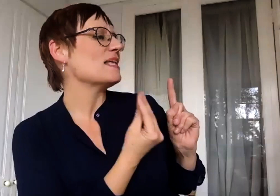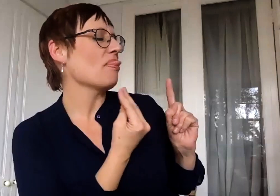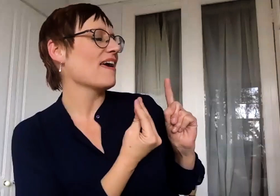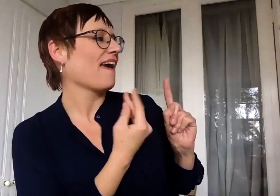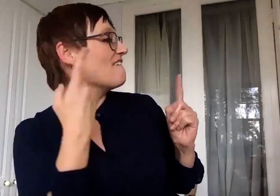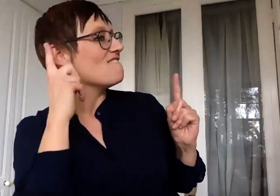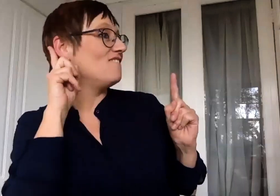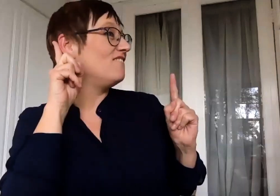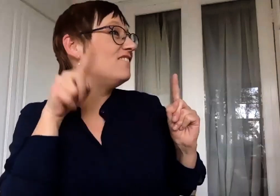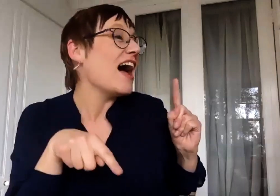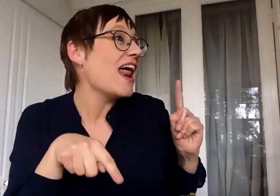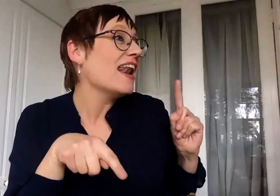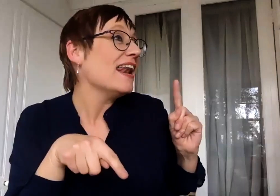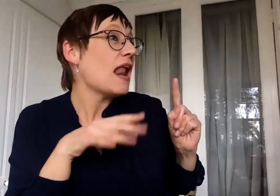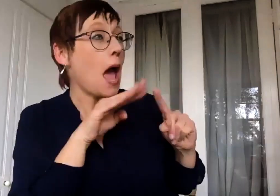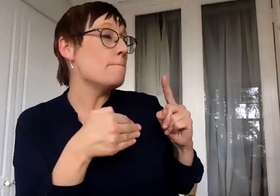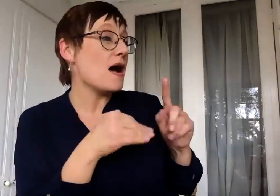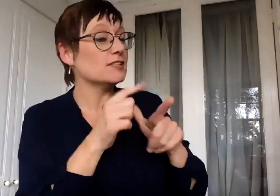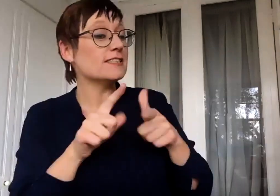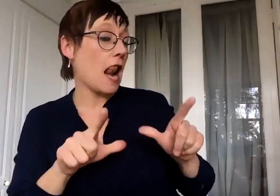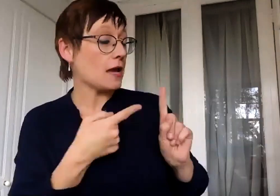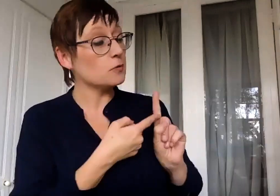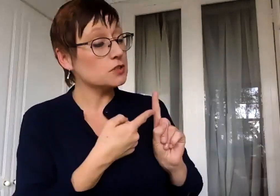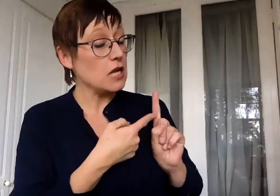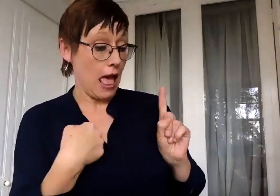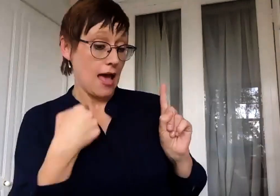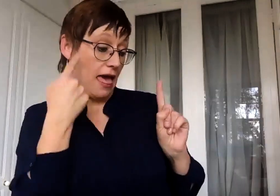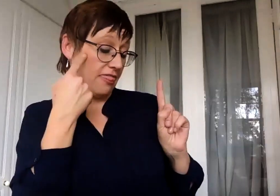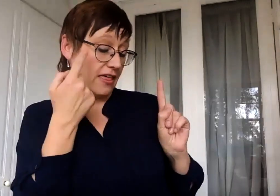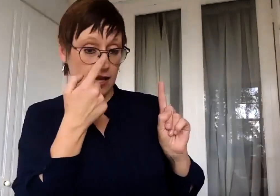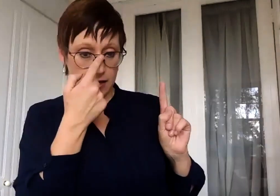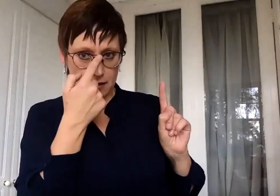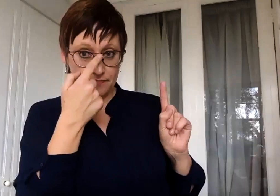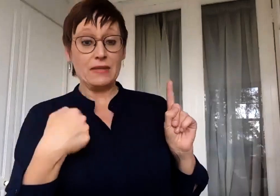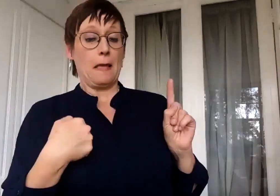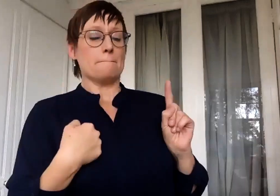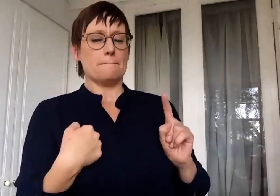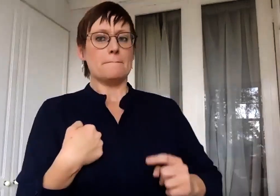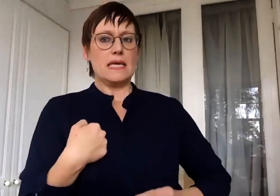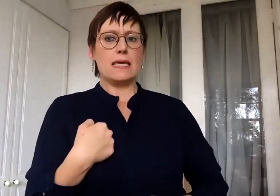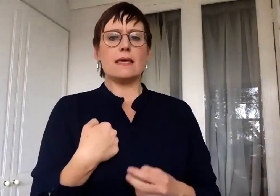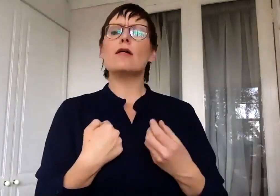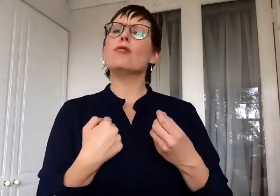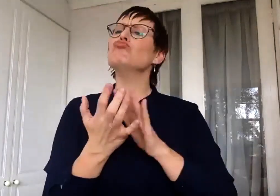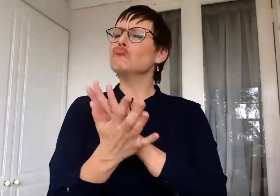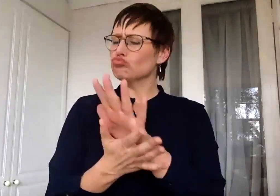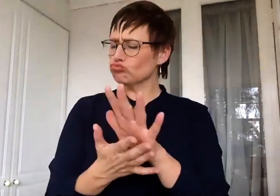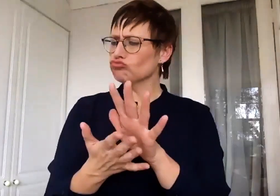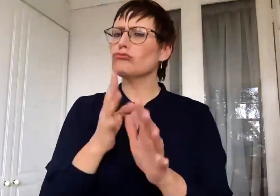terms of the advantages of signing. I think, for example, of how I am a little bit fluent, not as fluent as I'd like to be, in